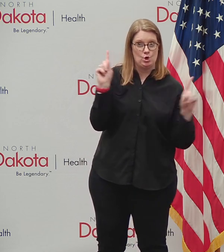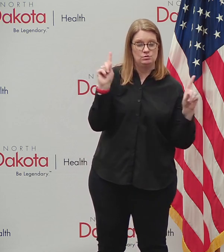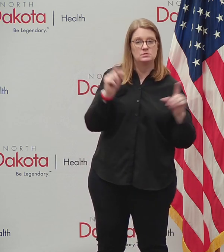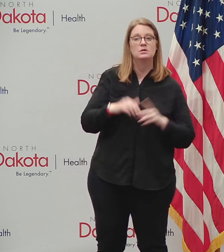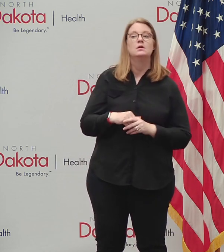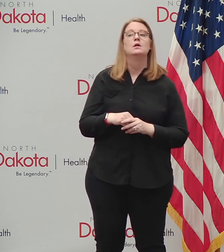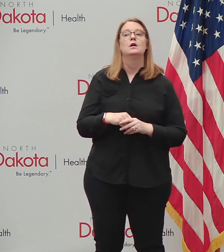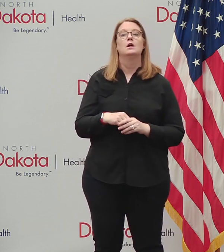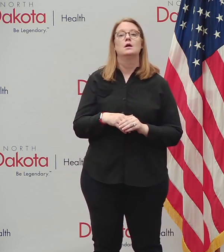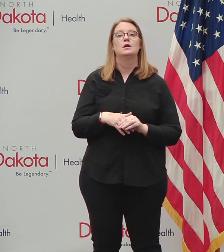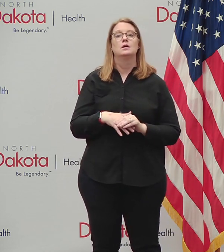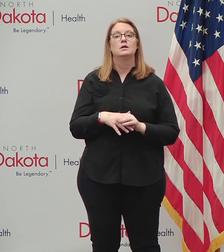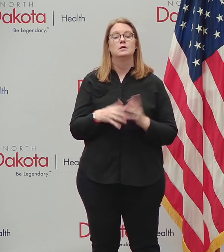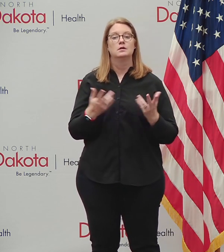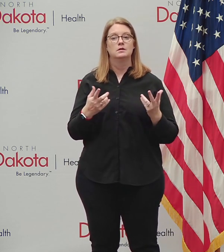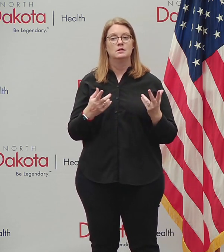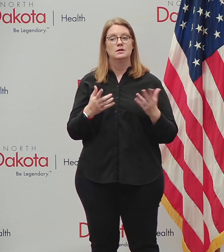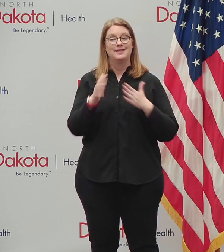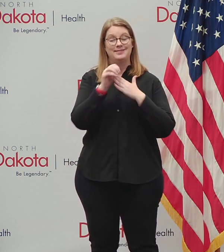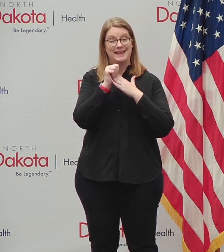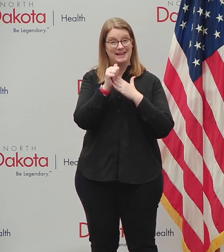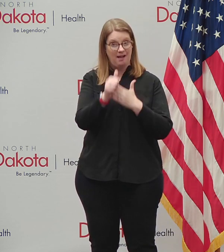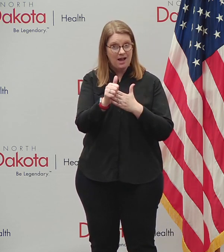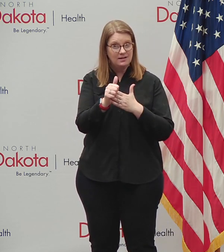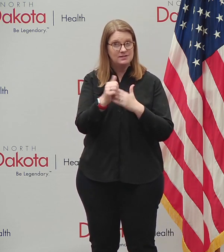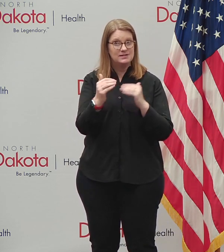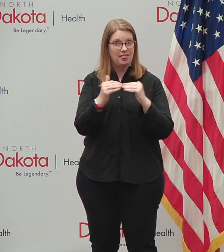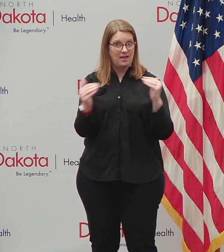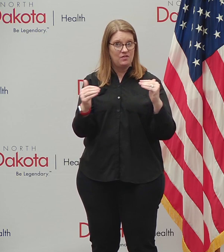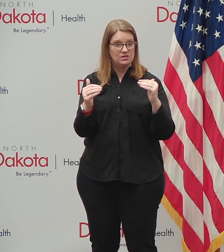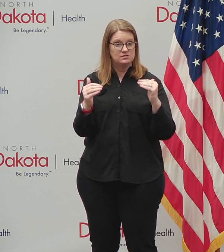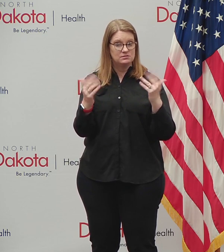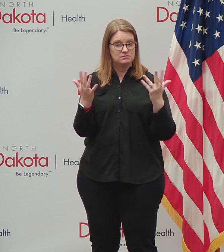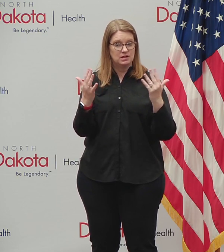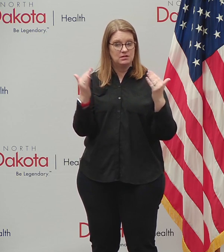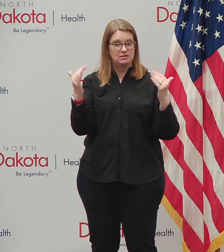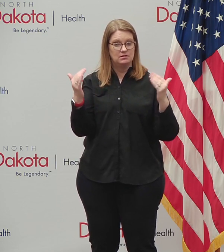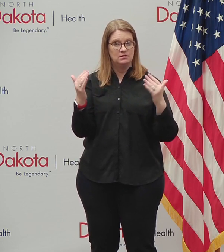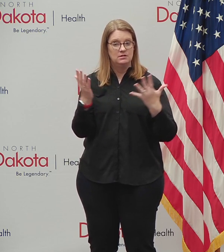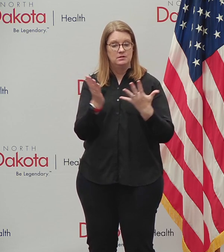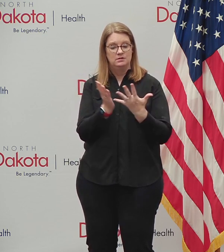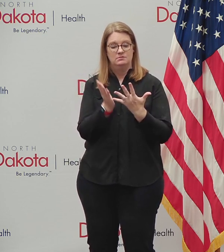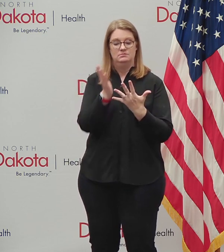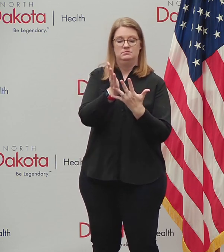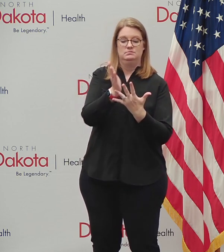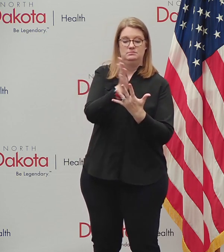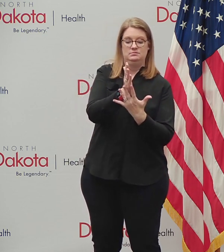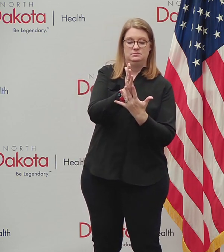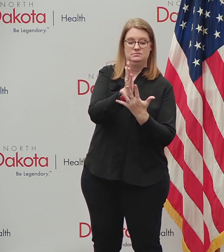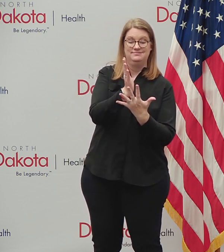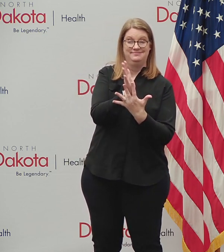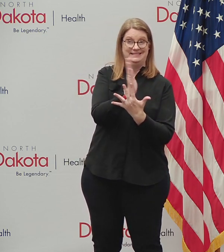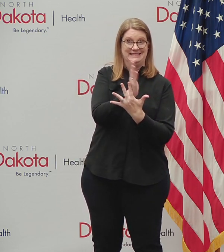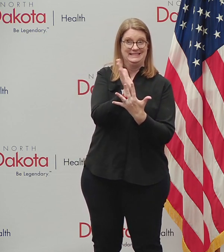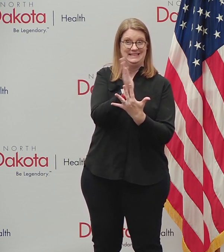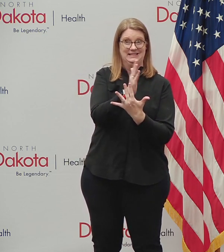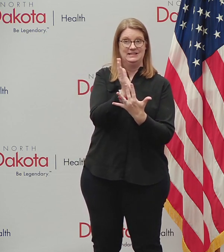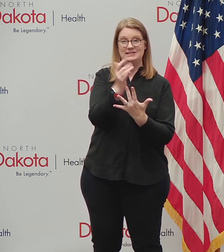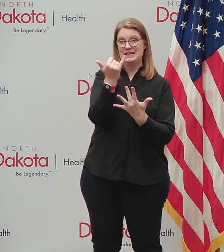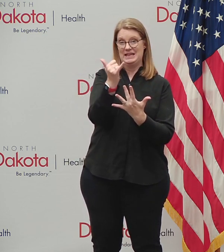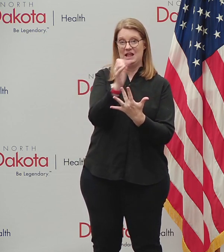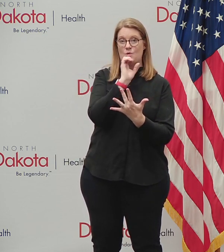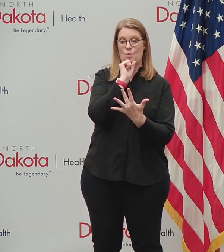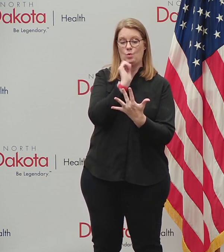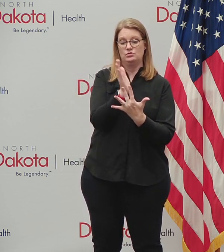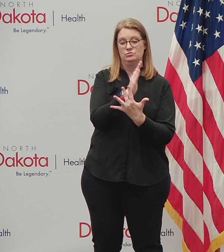and I think what we're seeing is we raise the guidance levels, uh, to, uh, now to the whole state to yellow and orange. Uh, this is a framework